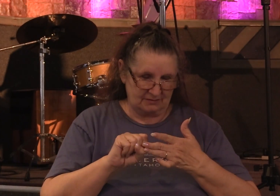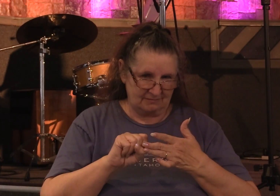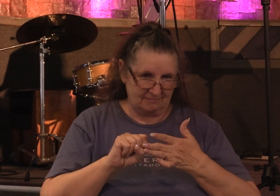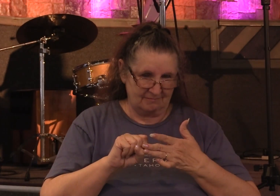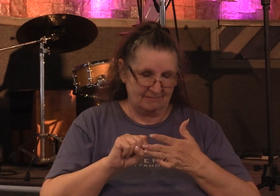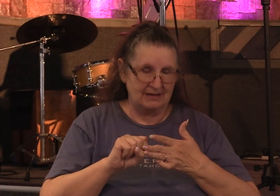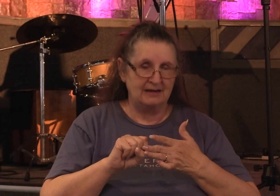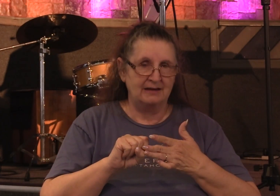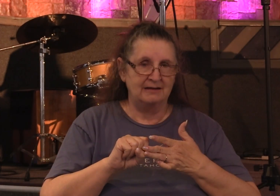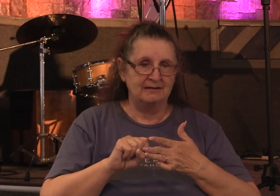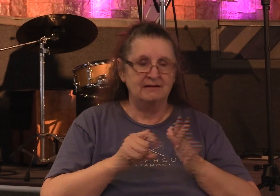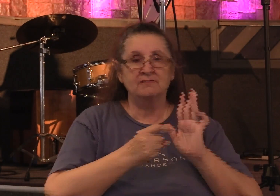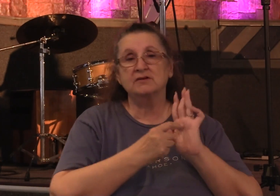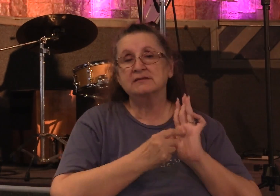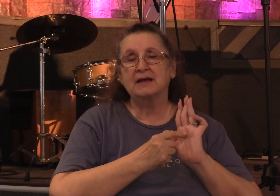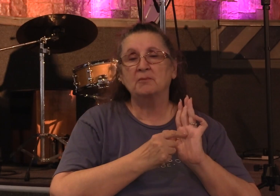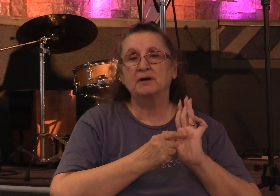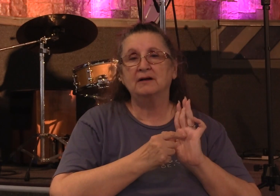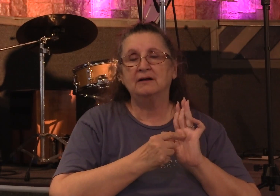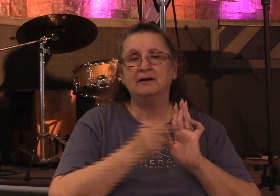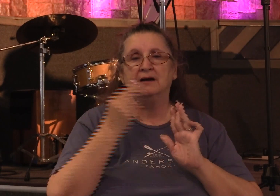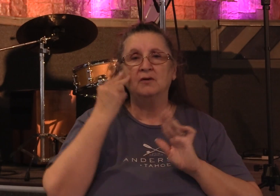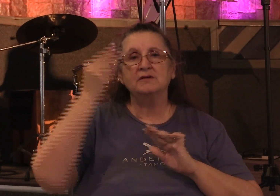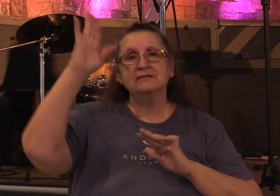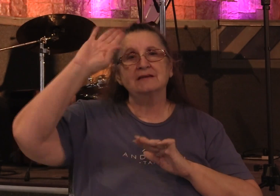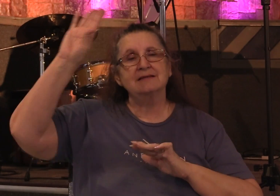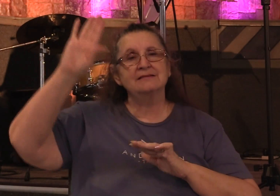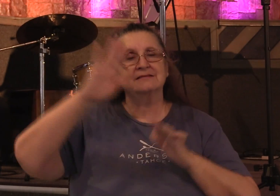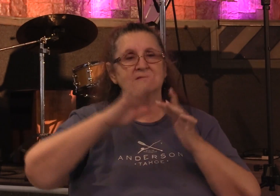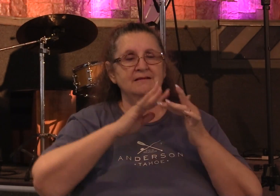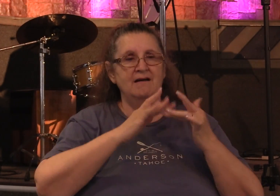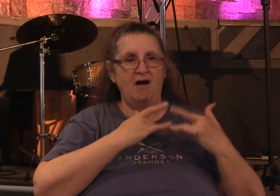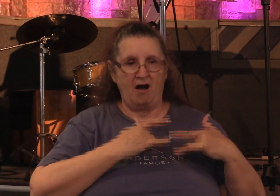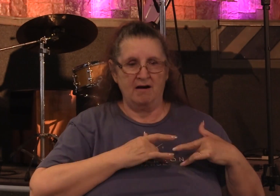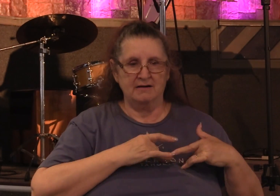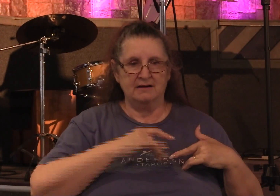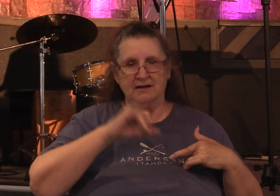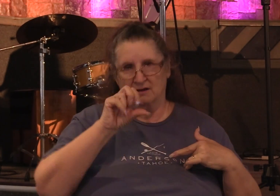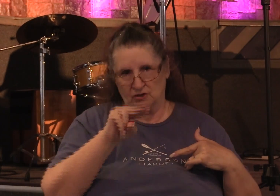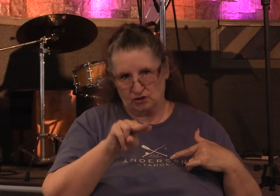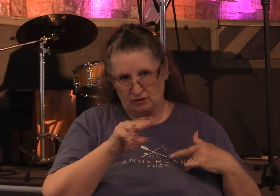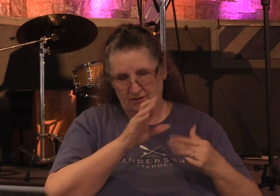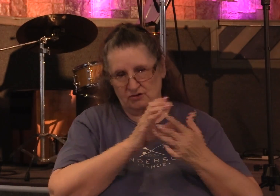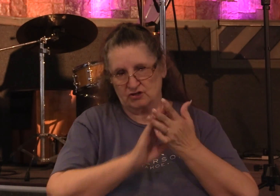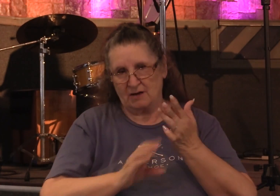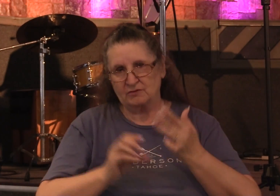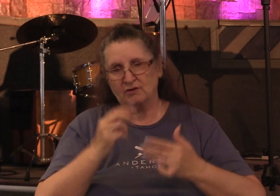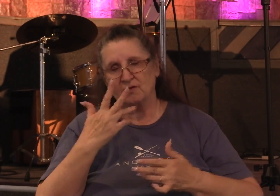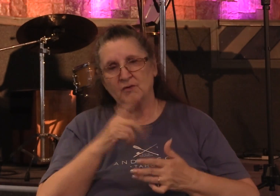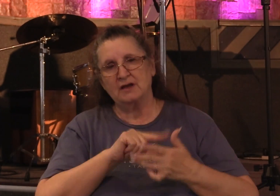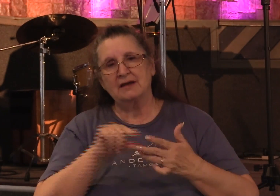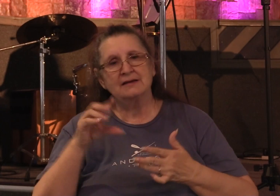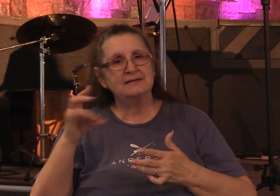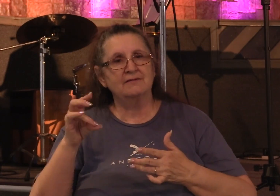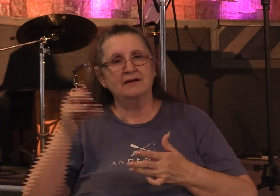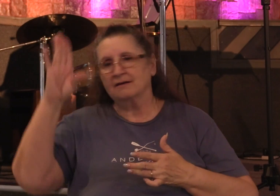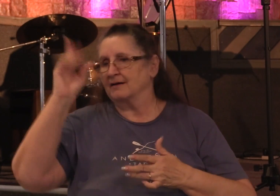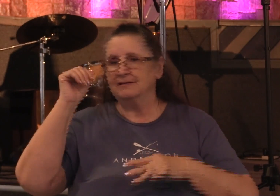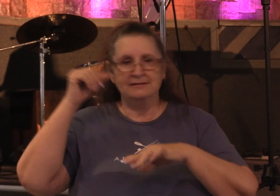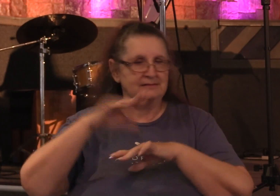For example, we see God's heart in John 3, 17. For God did not send his son into the world to